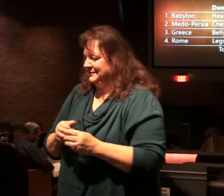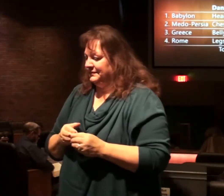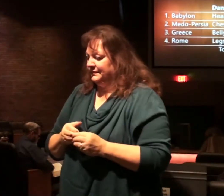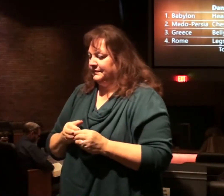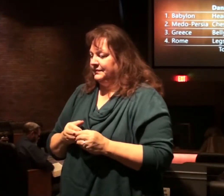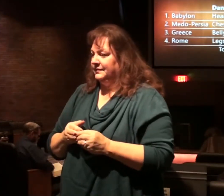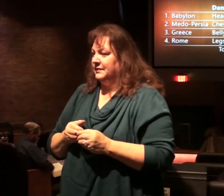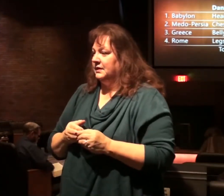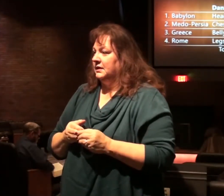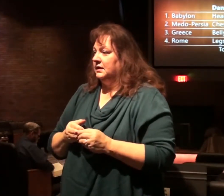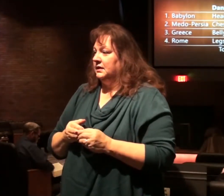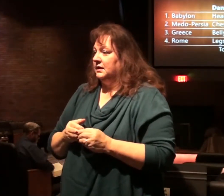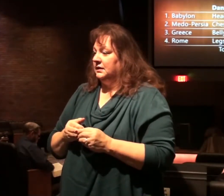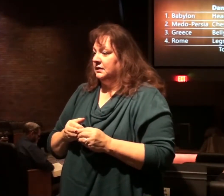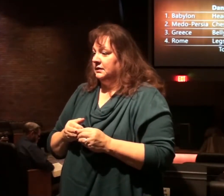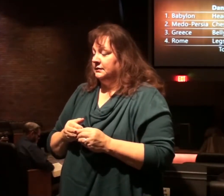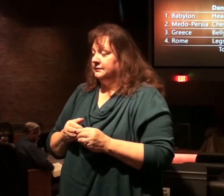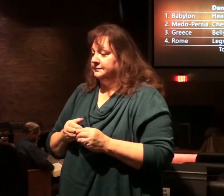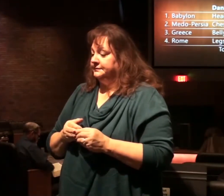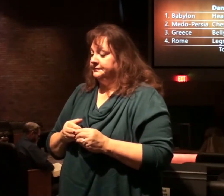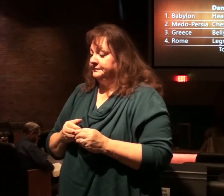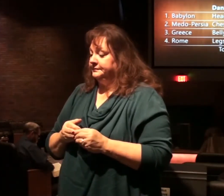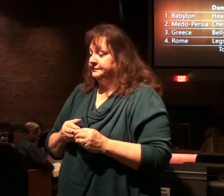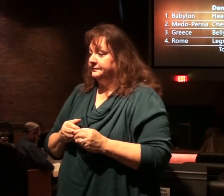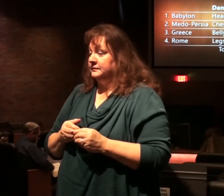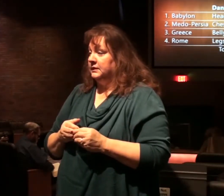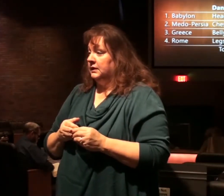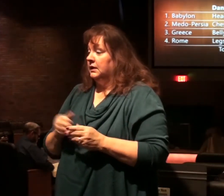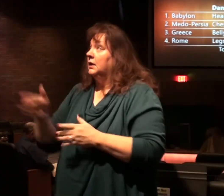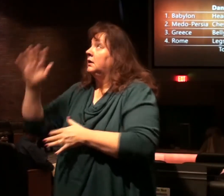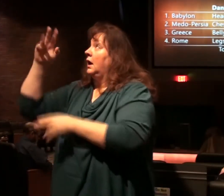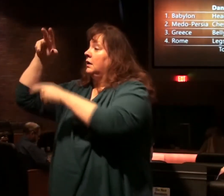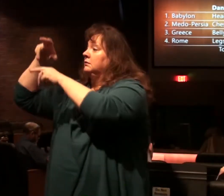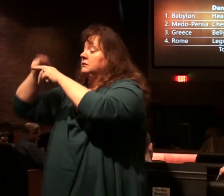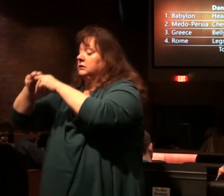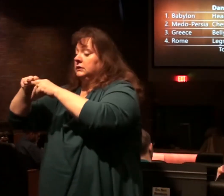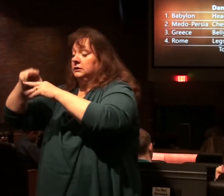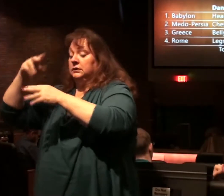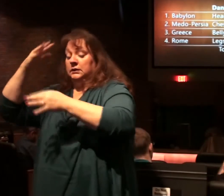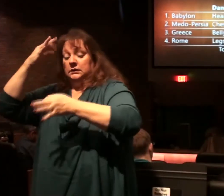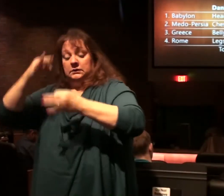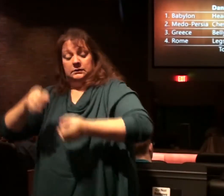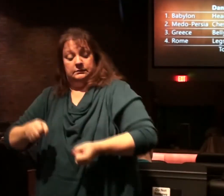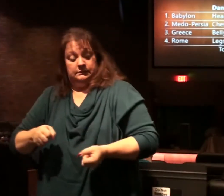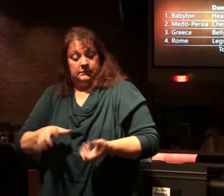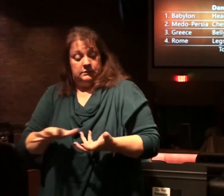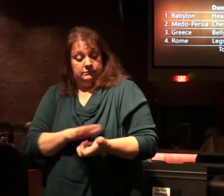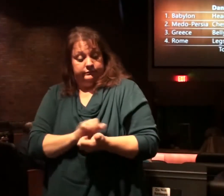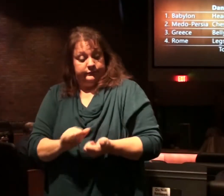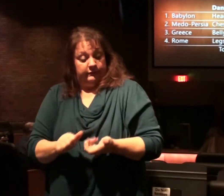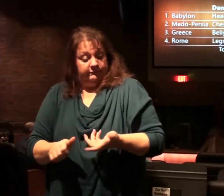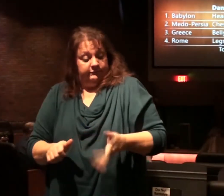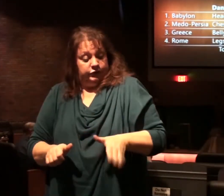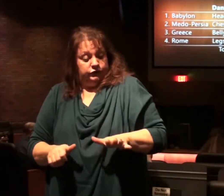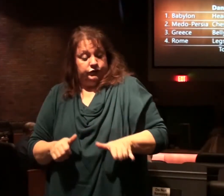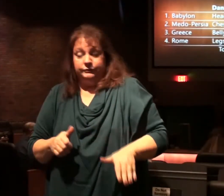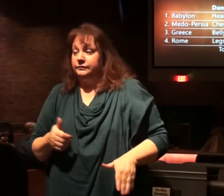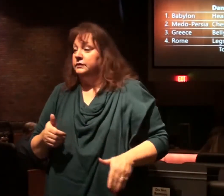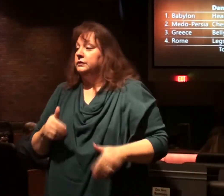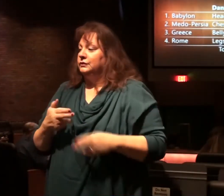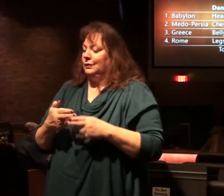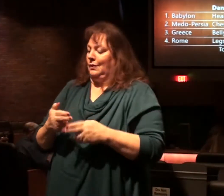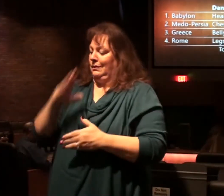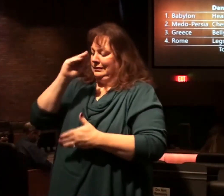But the corporal said his dominion will be taken away, annihilated, and destroyed forever. It's called the son of